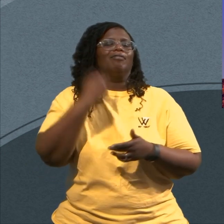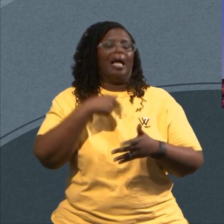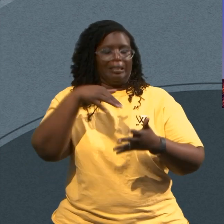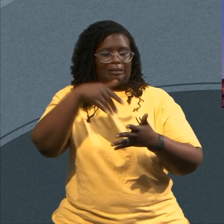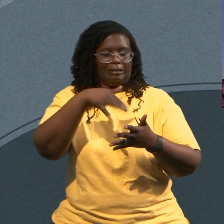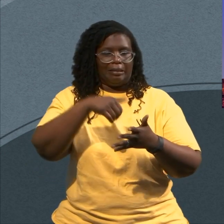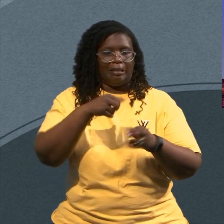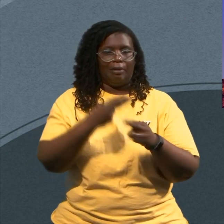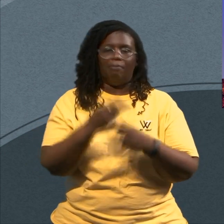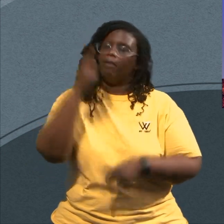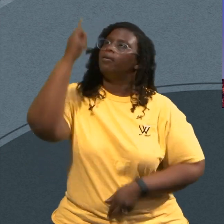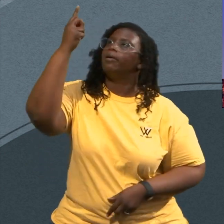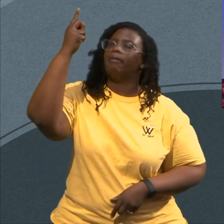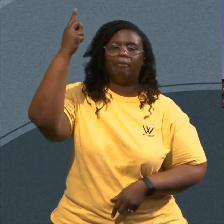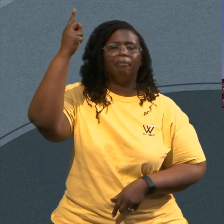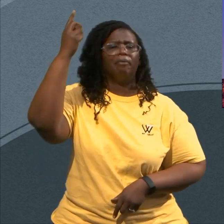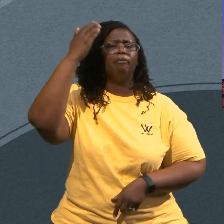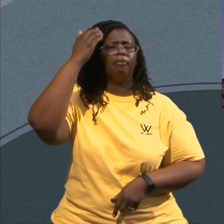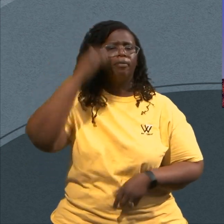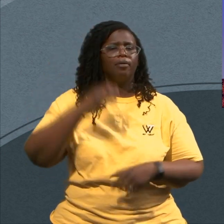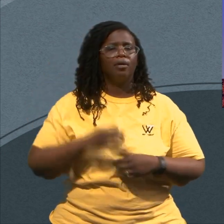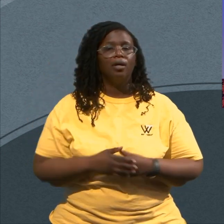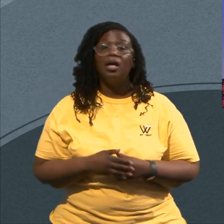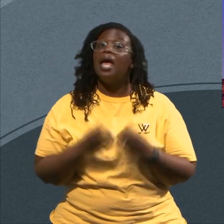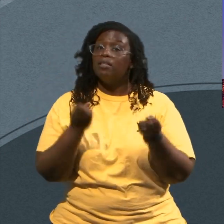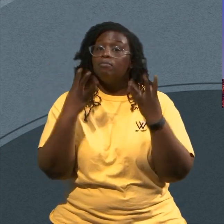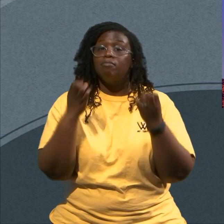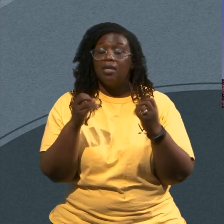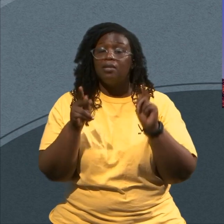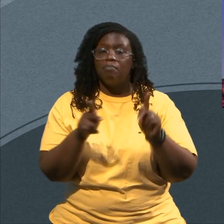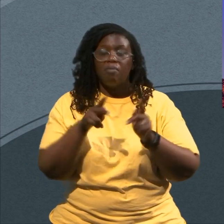See It's A Whole Bunch Of Folk With A Great Devotional Life That Don't Know God